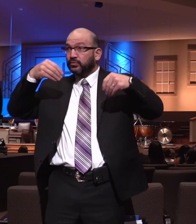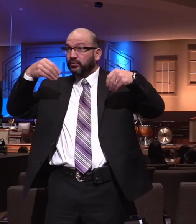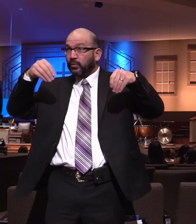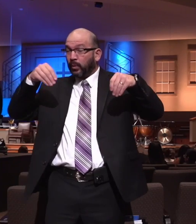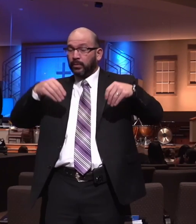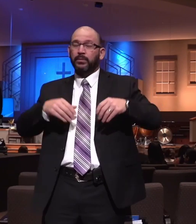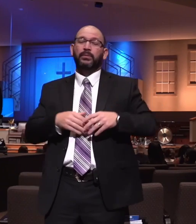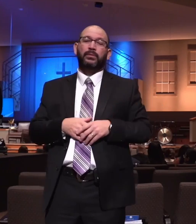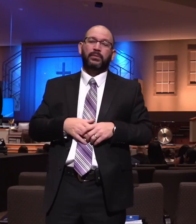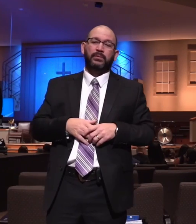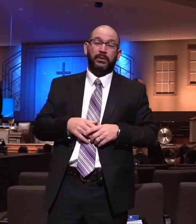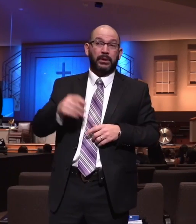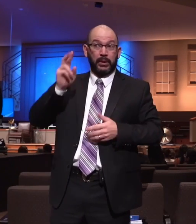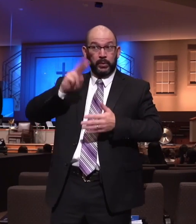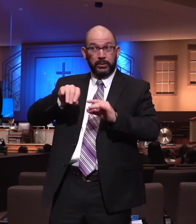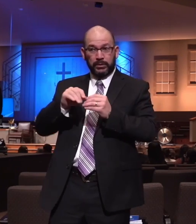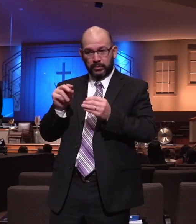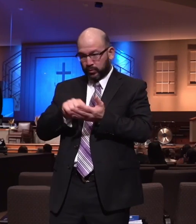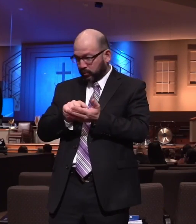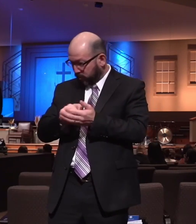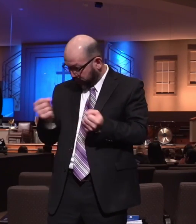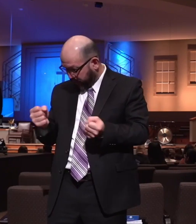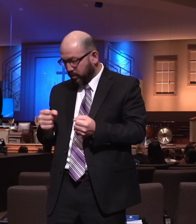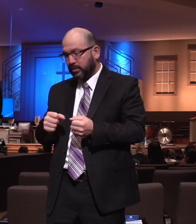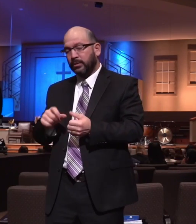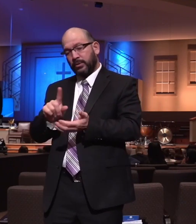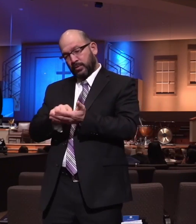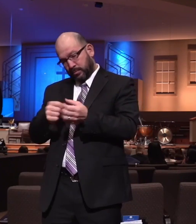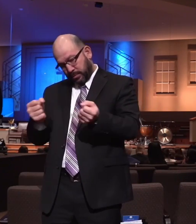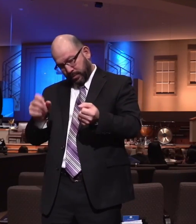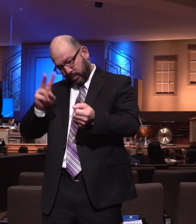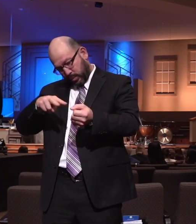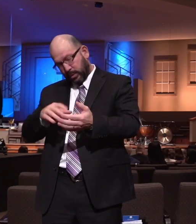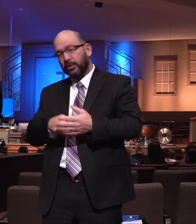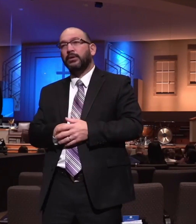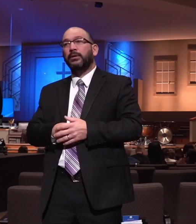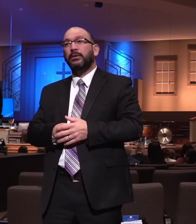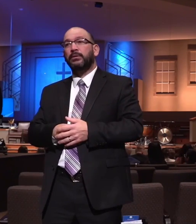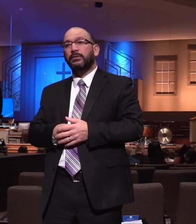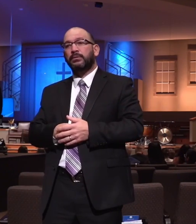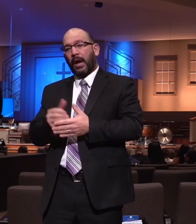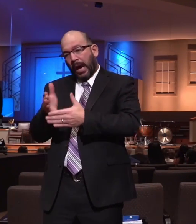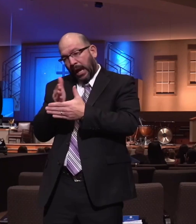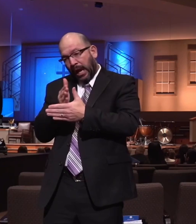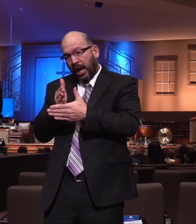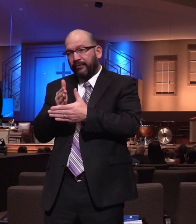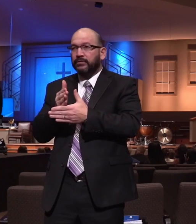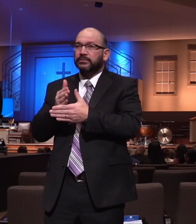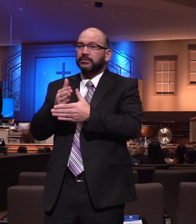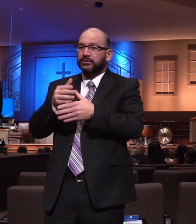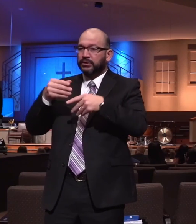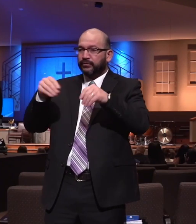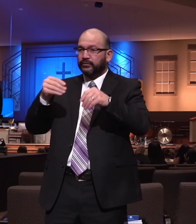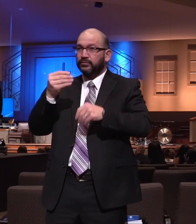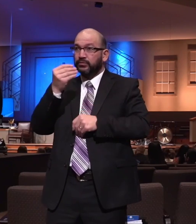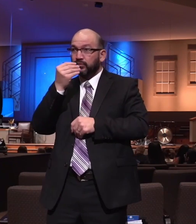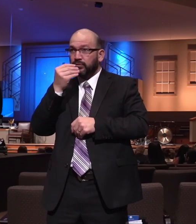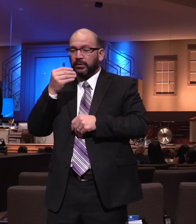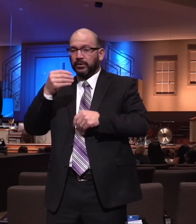I read this in the paper, honey. It proves what you've been telling me. The average U.S. food retailer stocked over 33